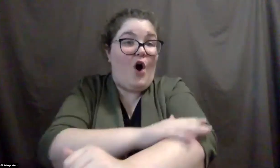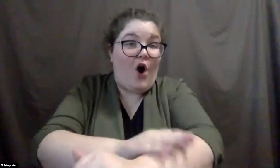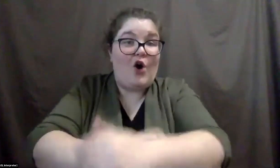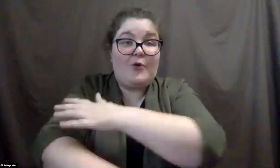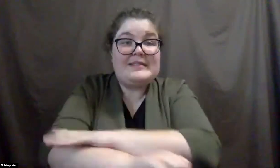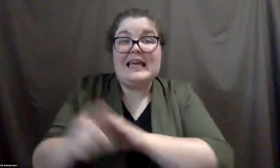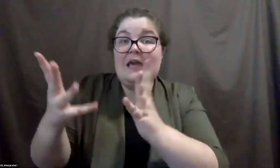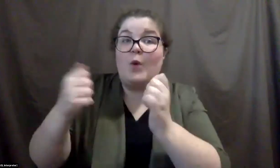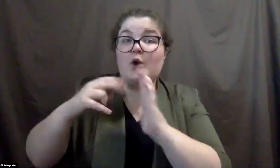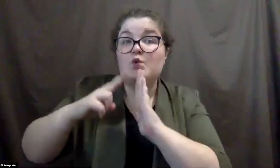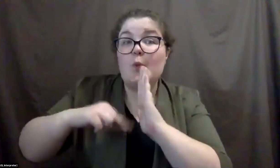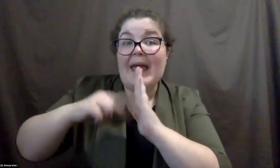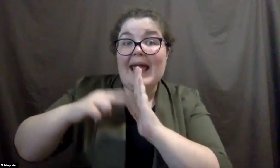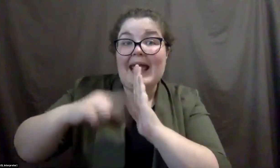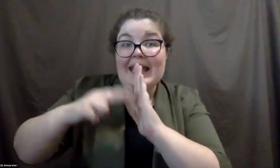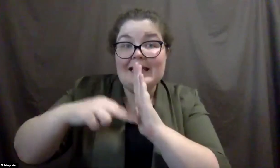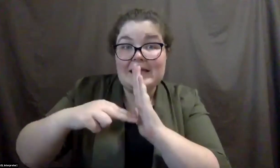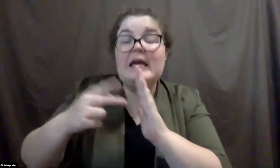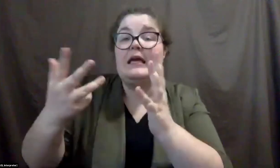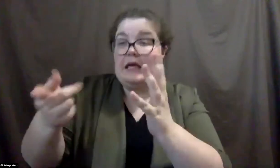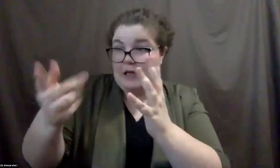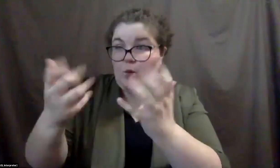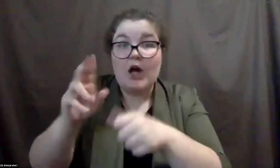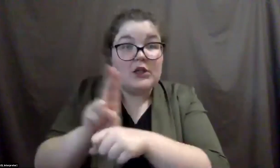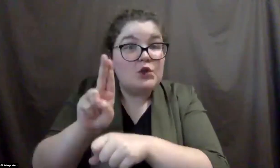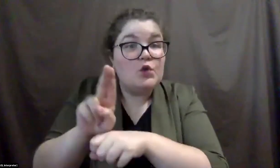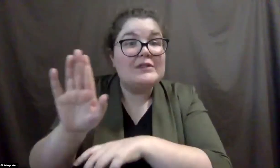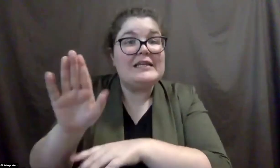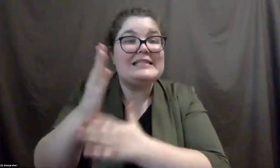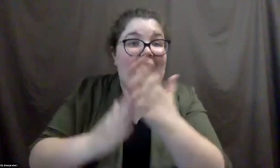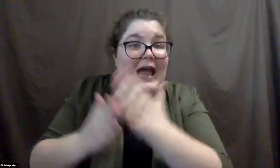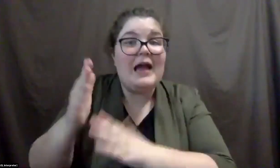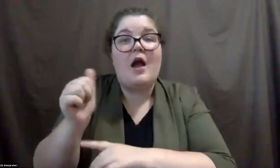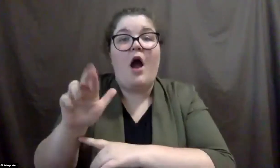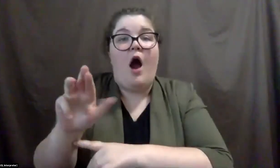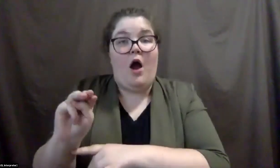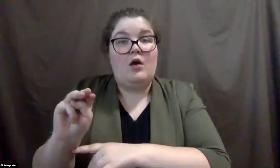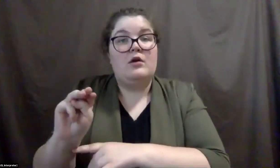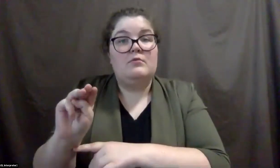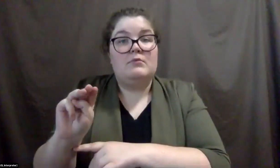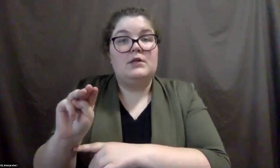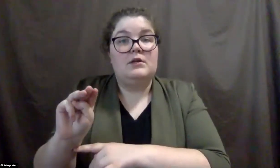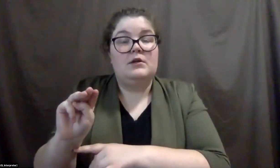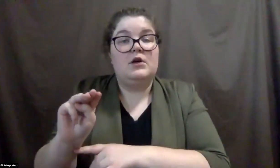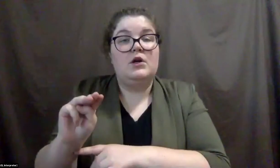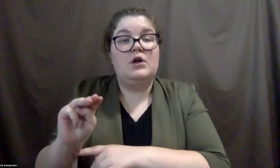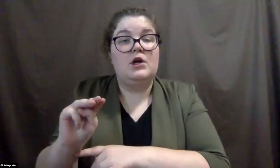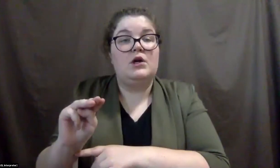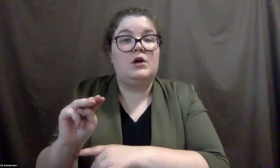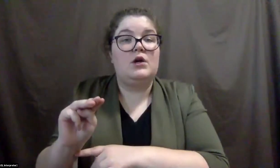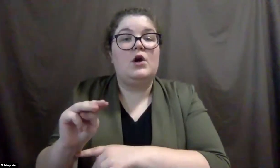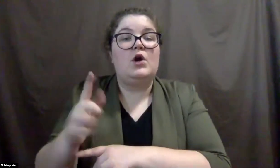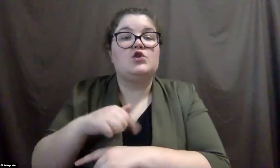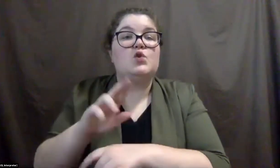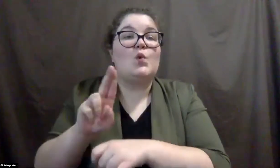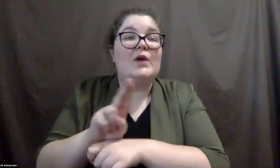and he wanted to paint with his hands and arms. Um, and so we, um, took some basic